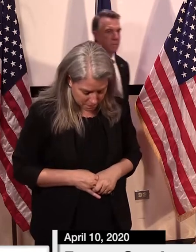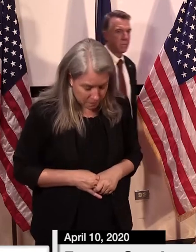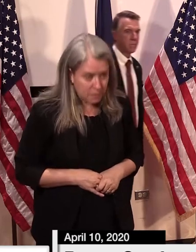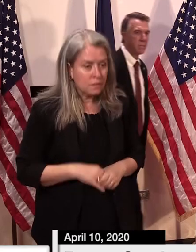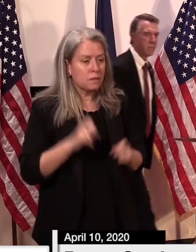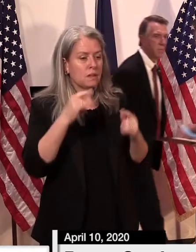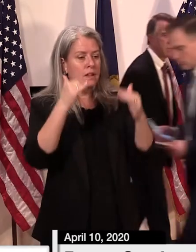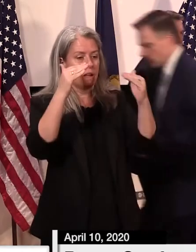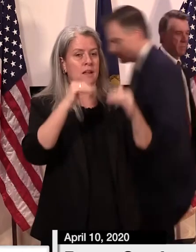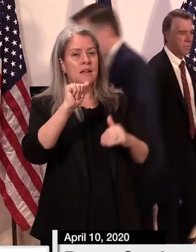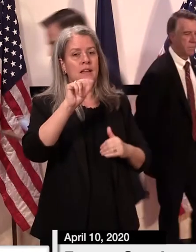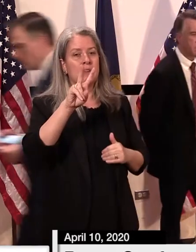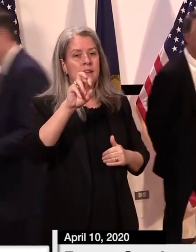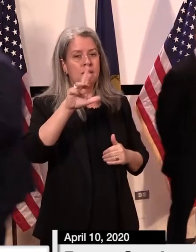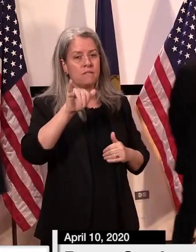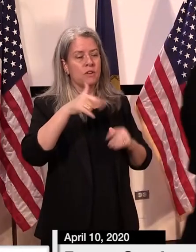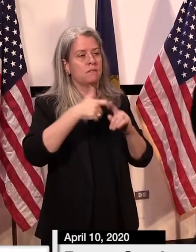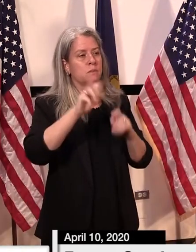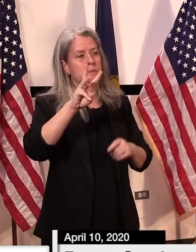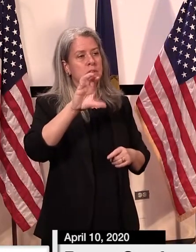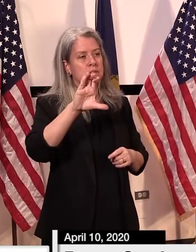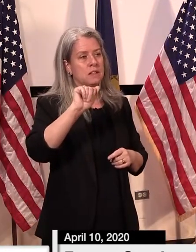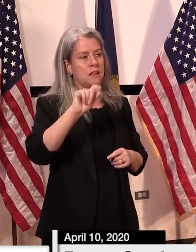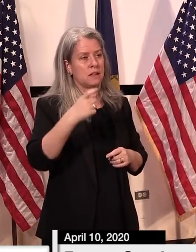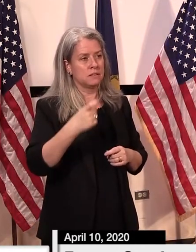okay avery wcax